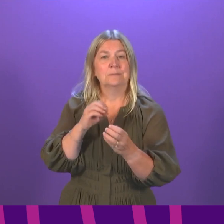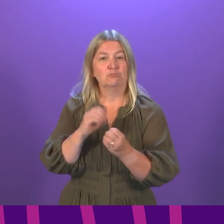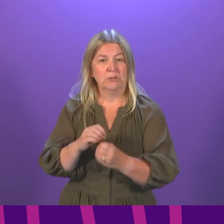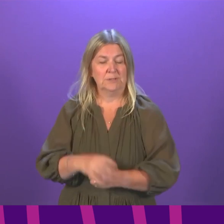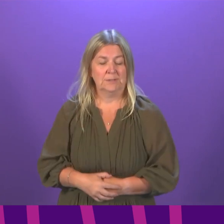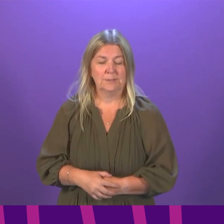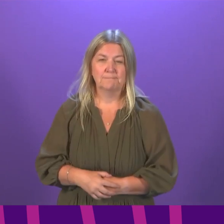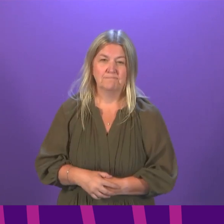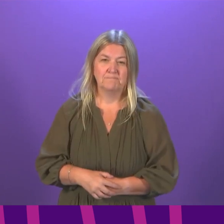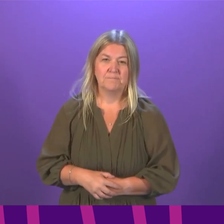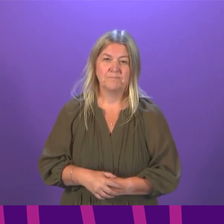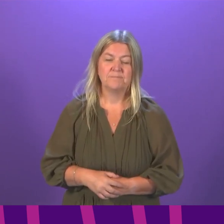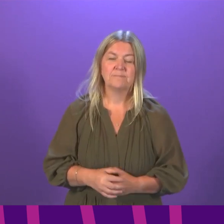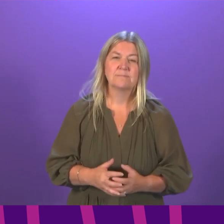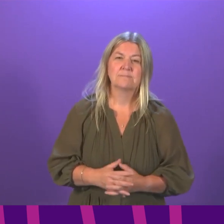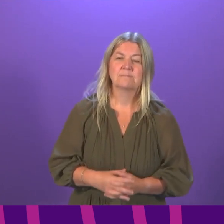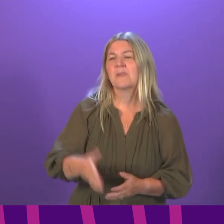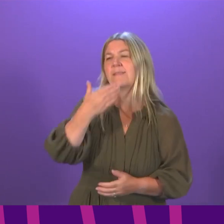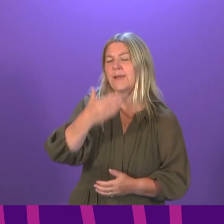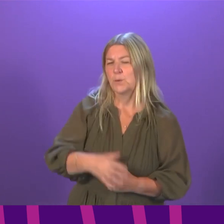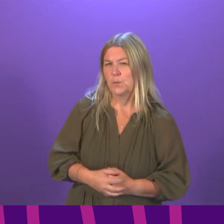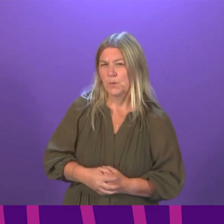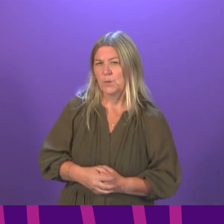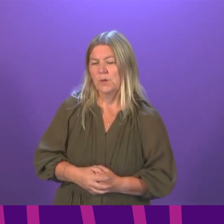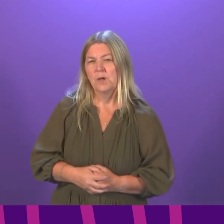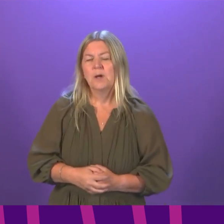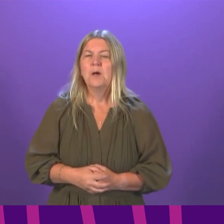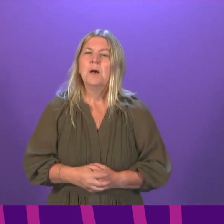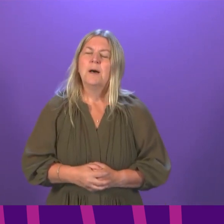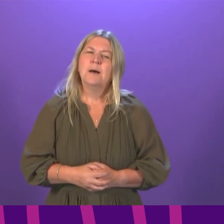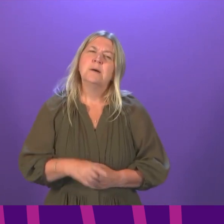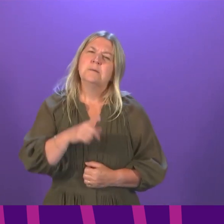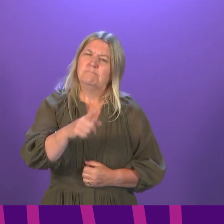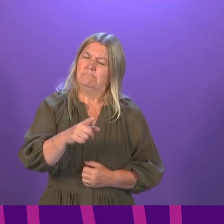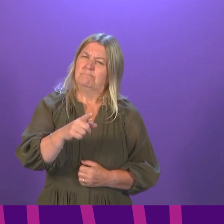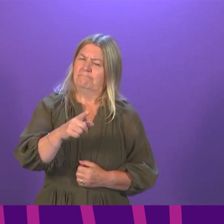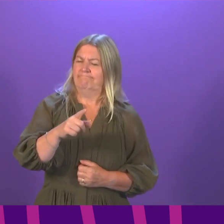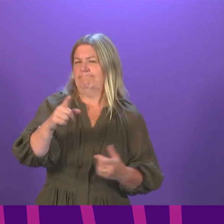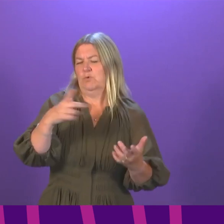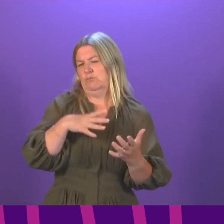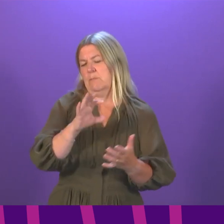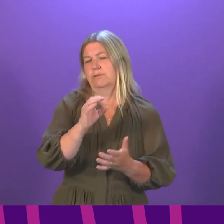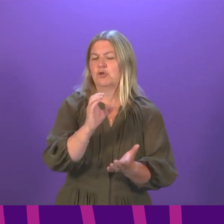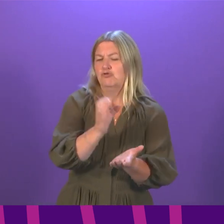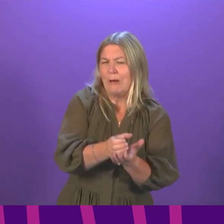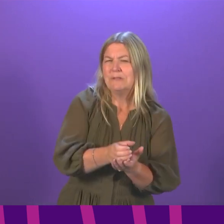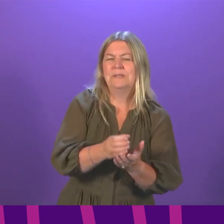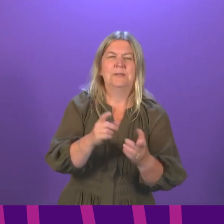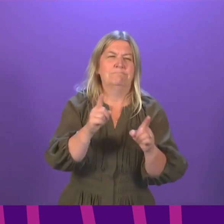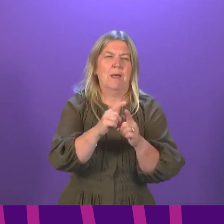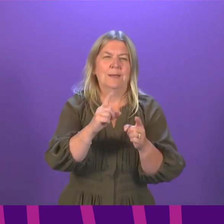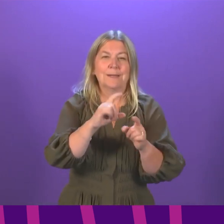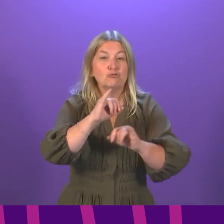My question relates to unsuitable accommodation orders. Charities like Shelter Scotland and Crisis